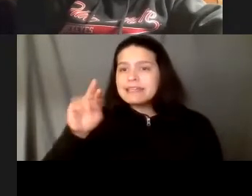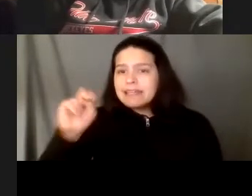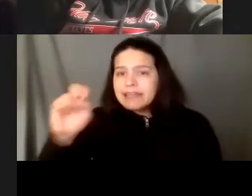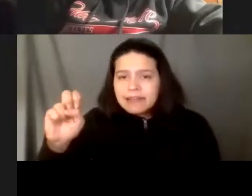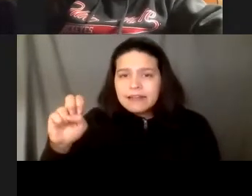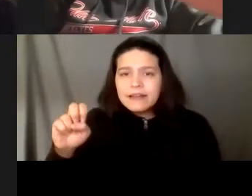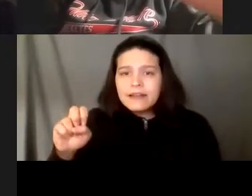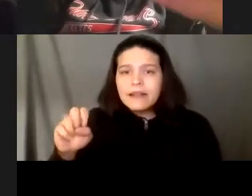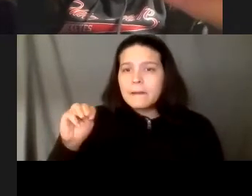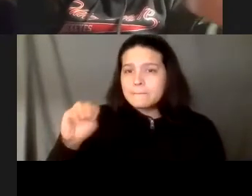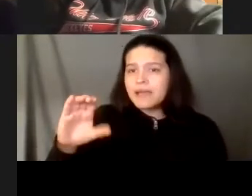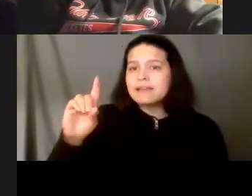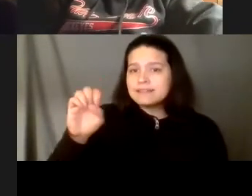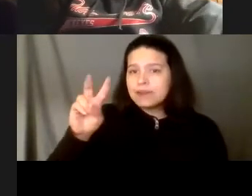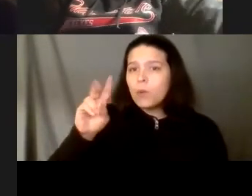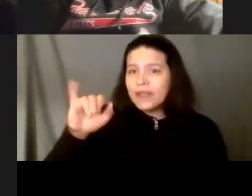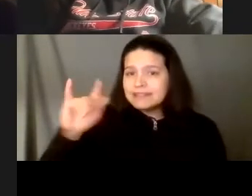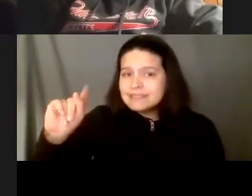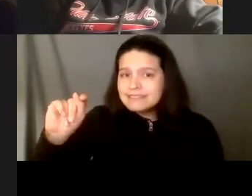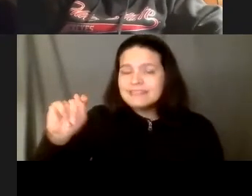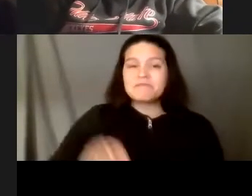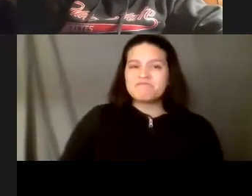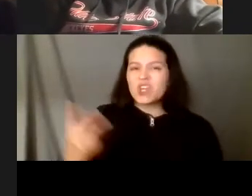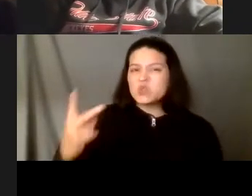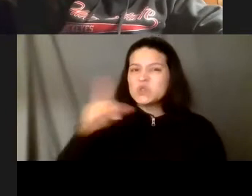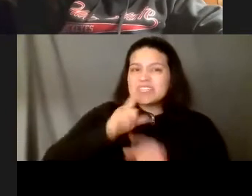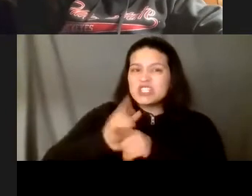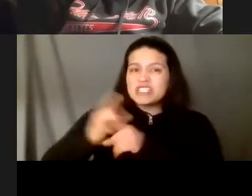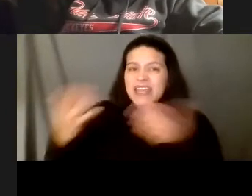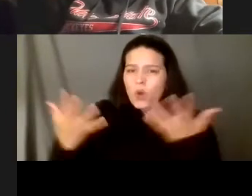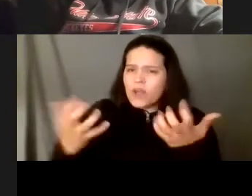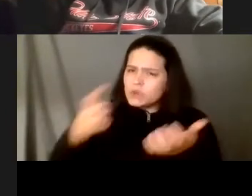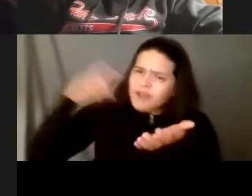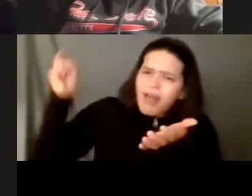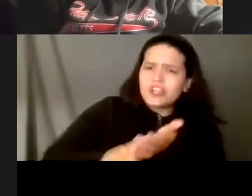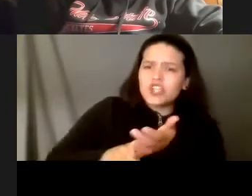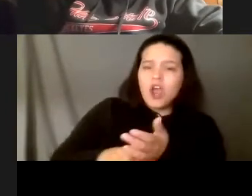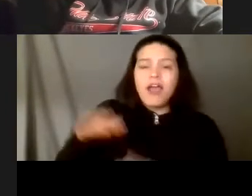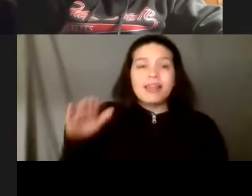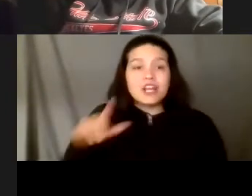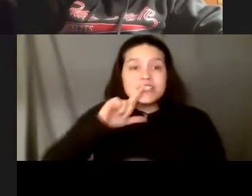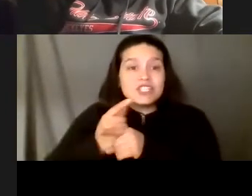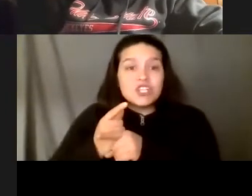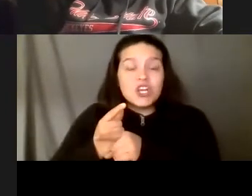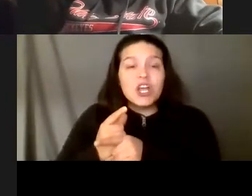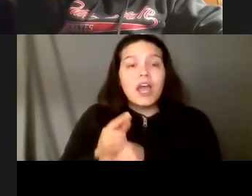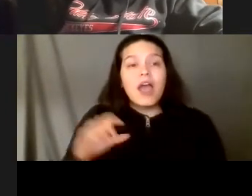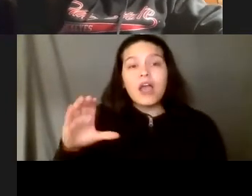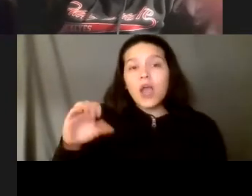uh our two sisters here tonight i would like to acknowledge our little sister cody's lakota